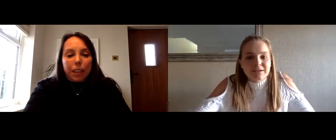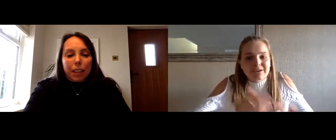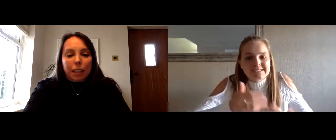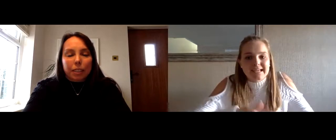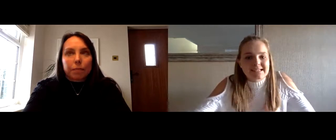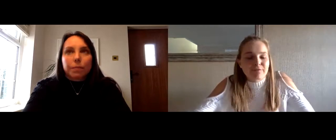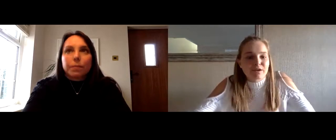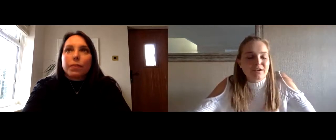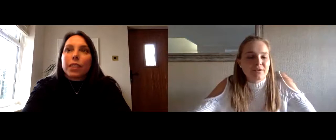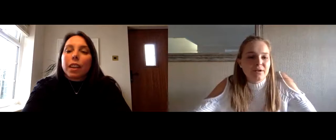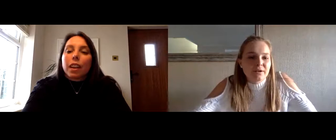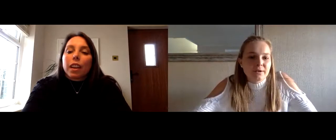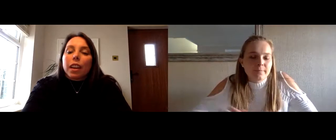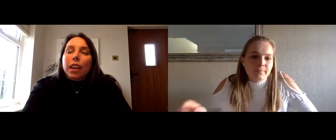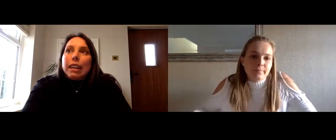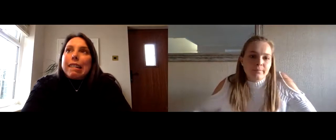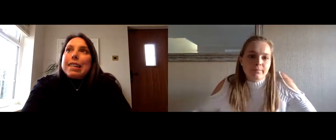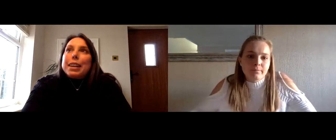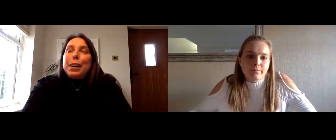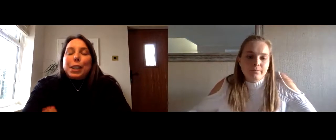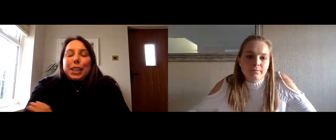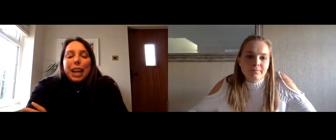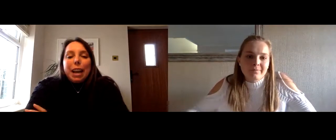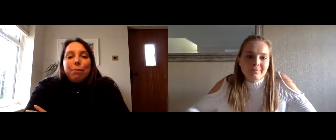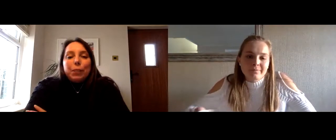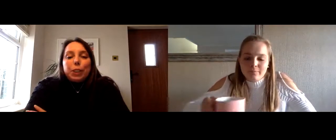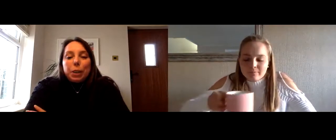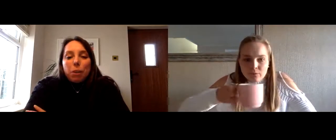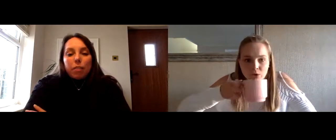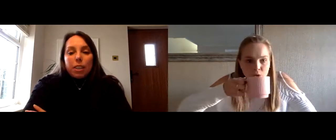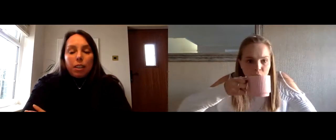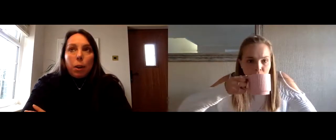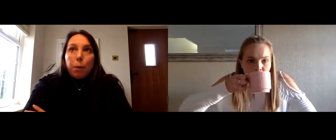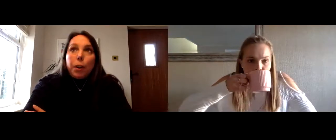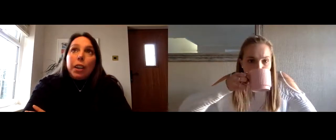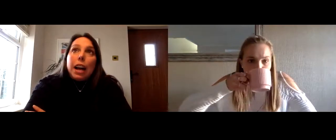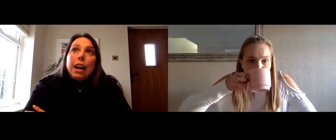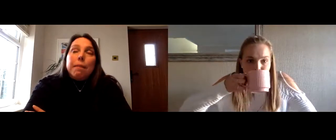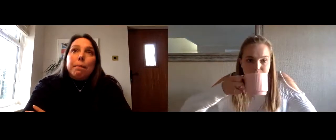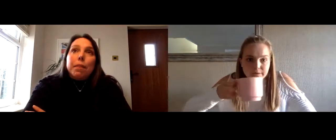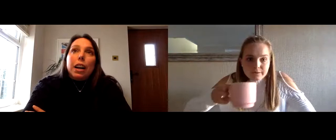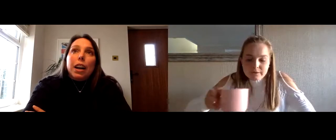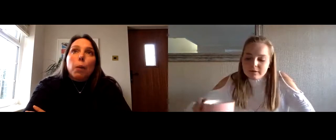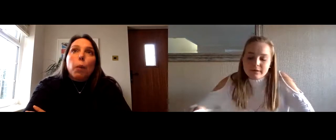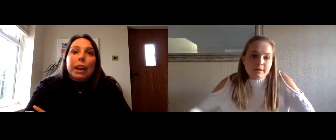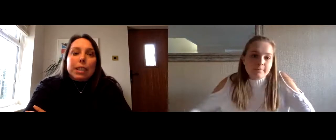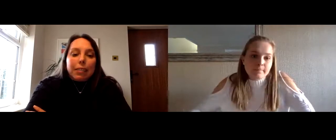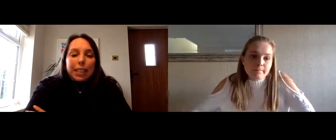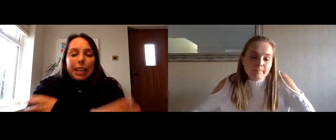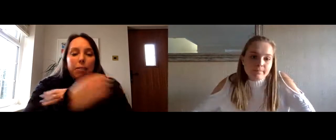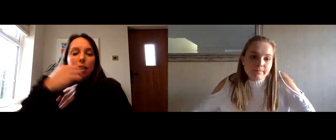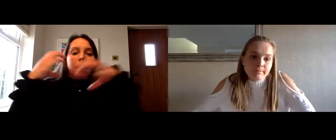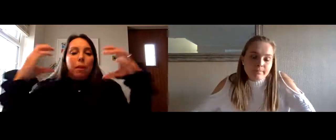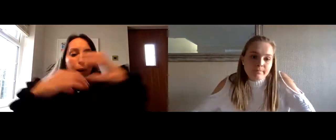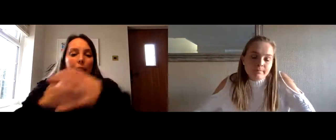your career that really sticks out for you gosh um do you know what there is a couple um when i was